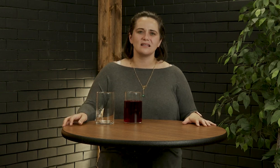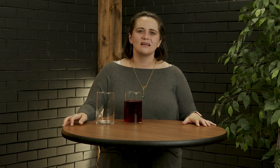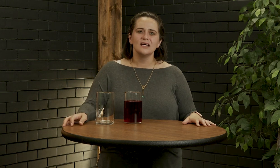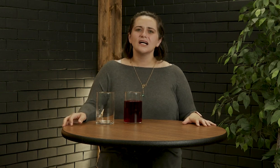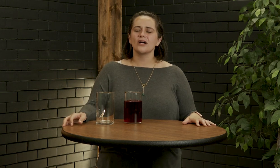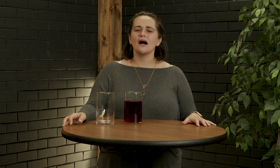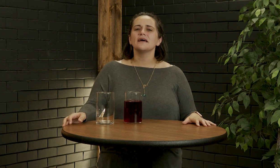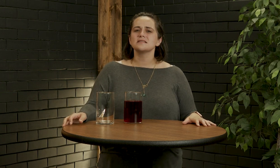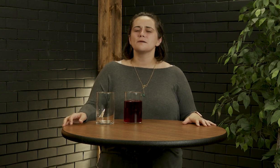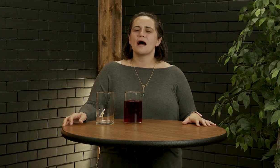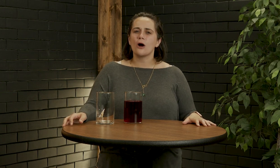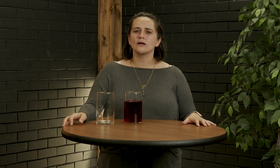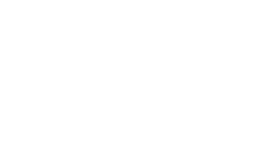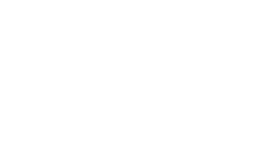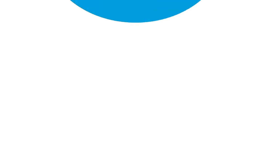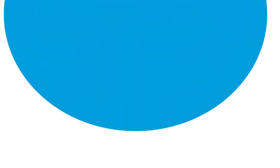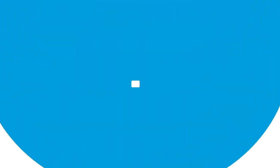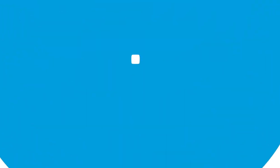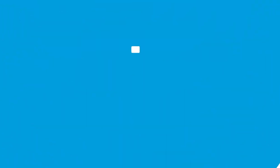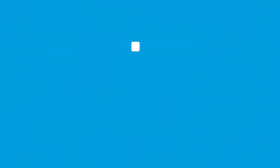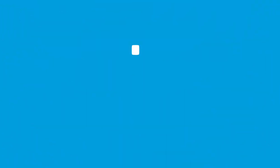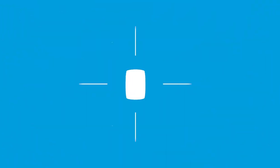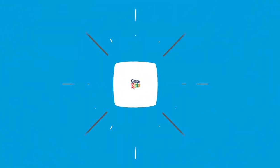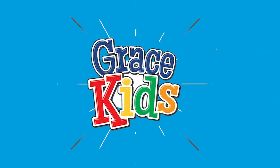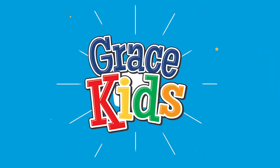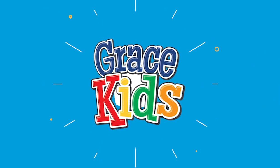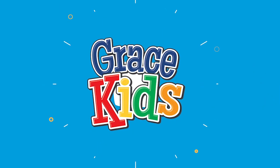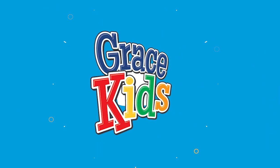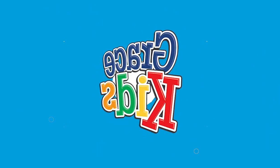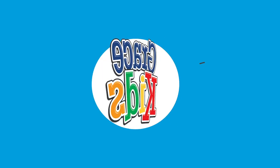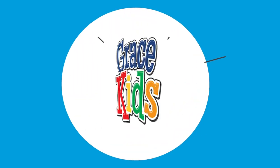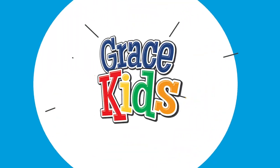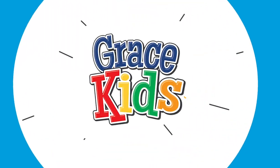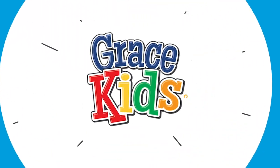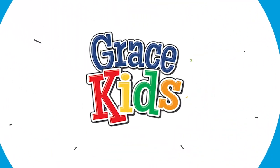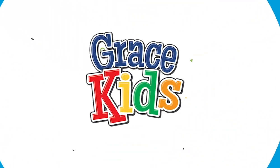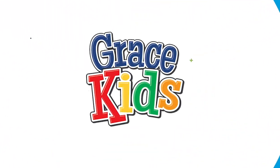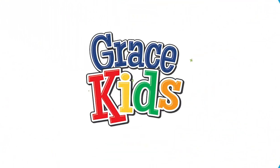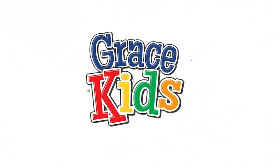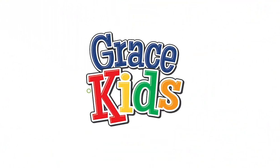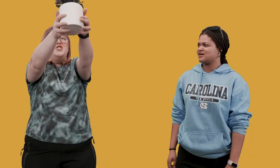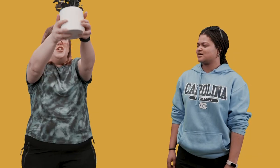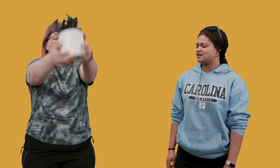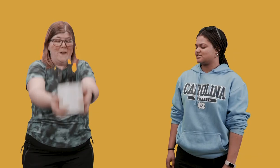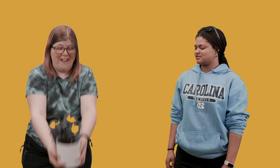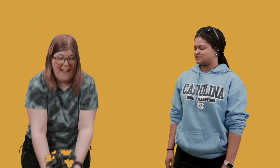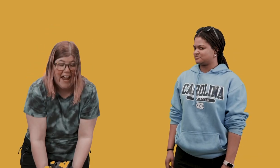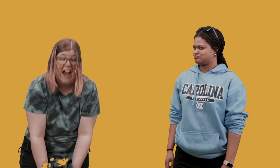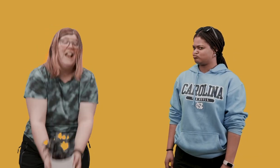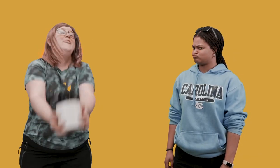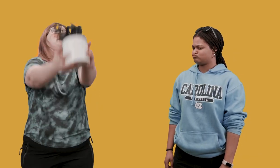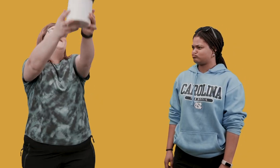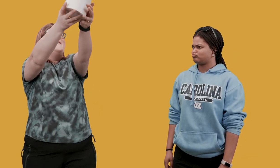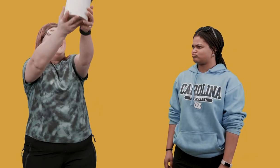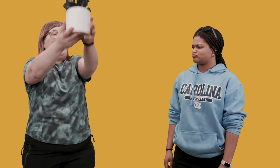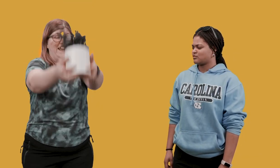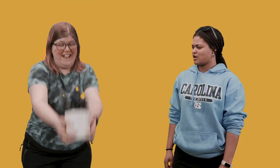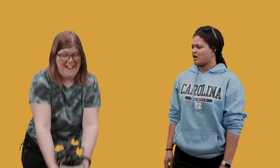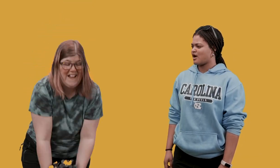God has the power to help let's do that one two three uh